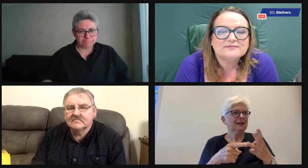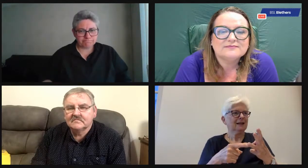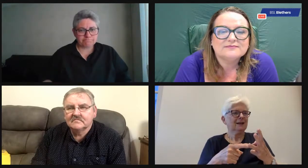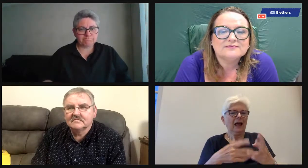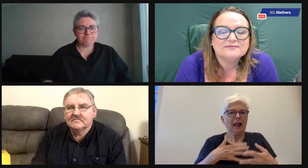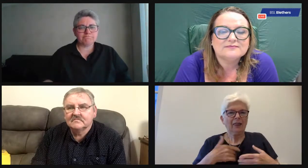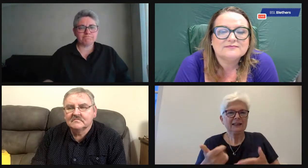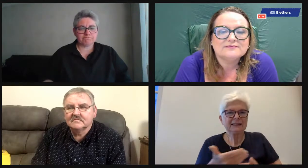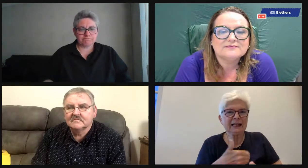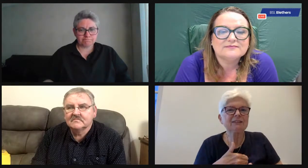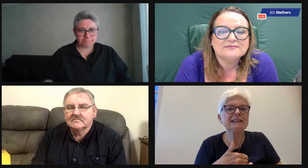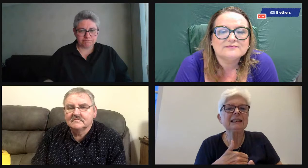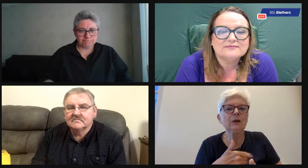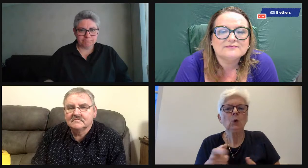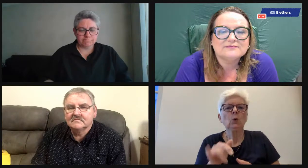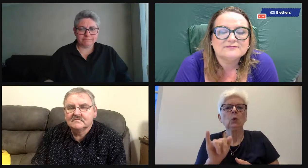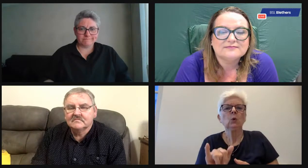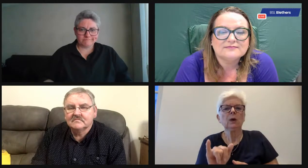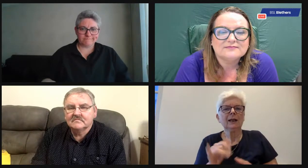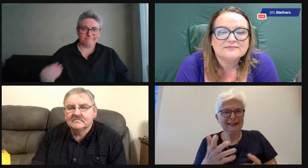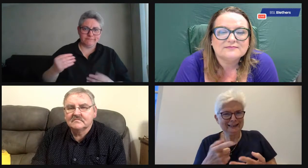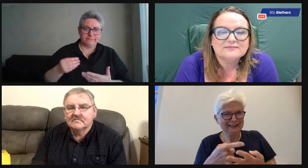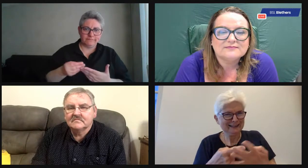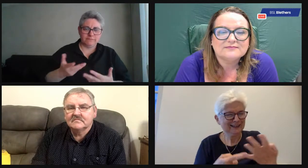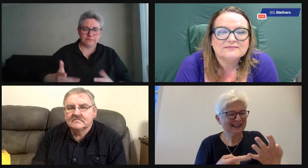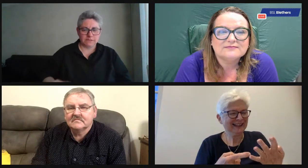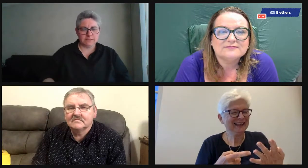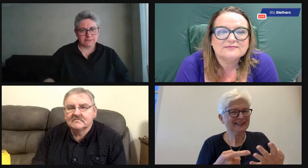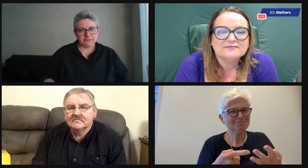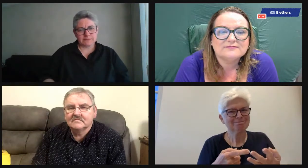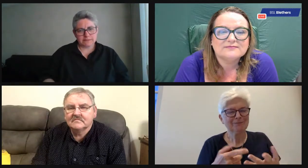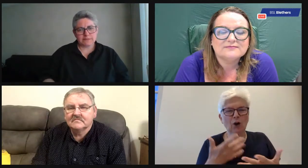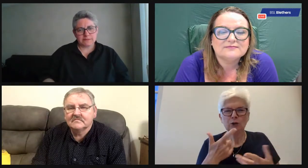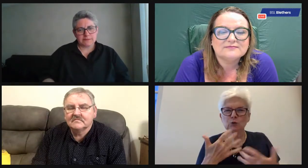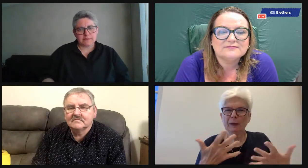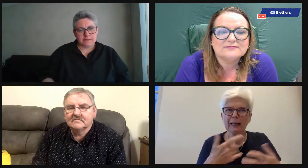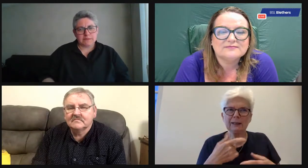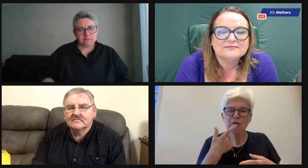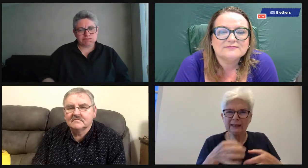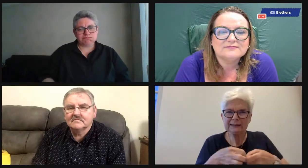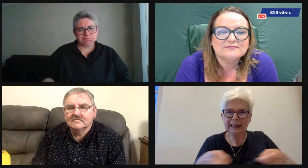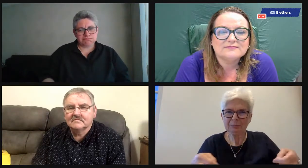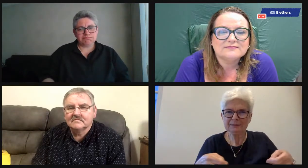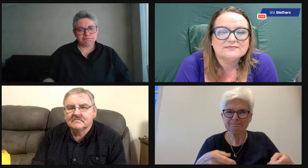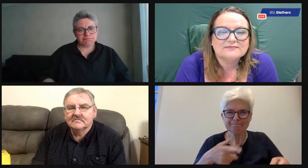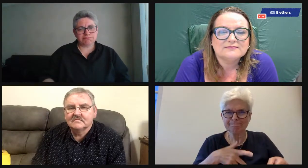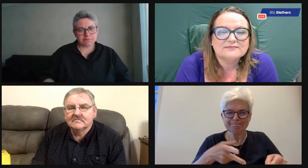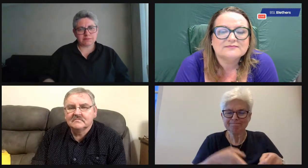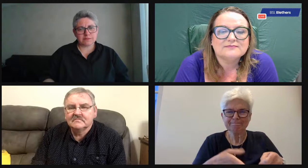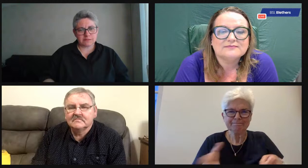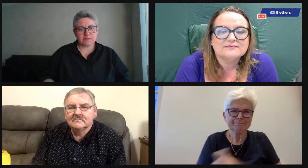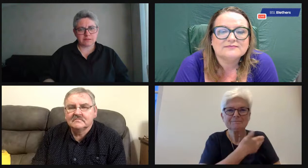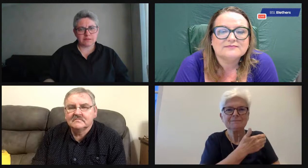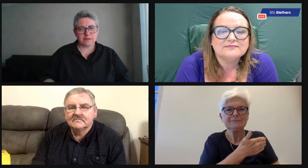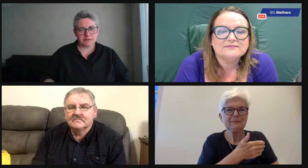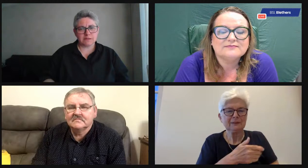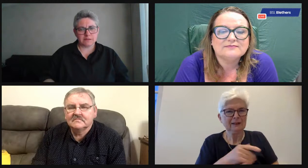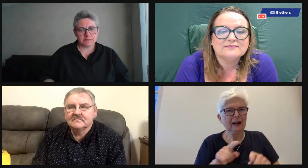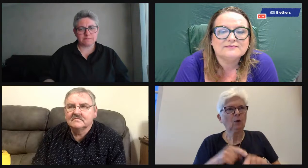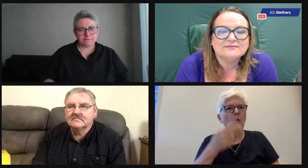And that would require interpreters because you'd need to have your health and safety training. And there's quite a bit of red tape